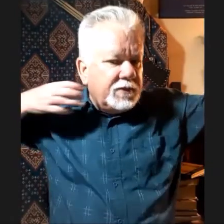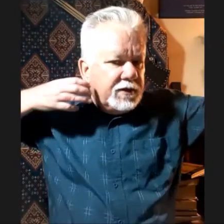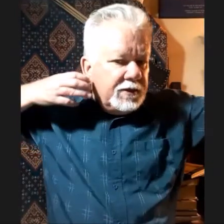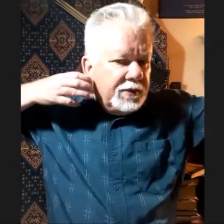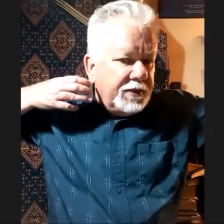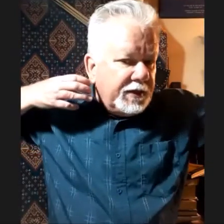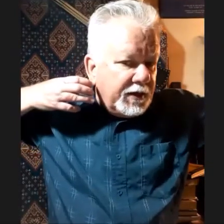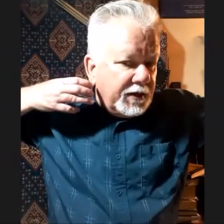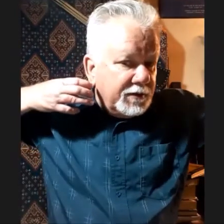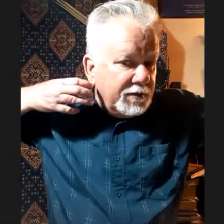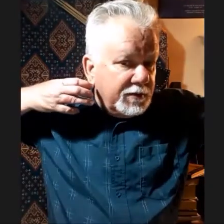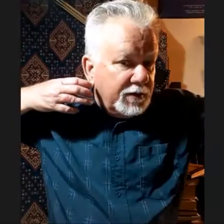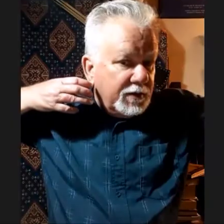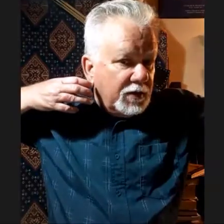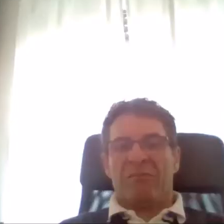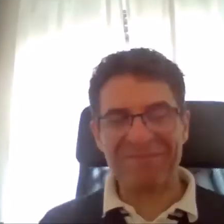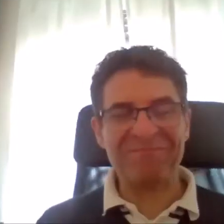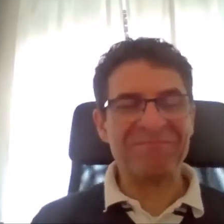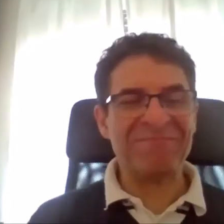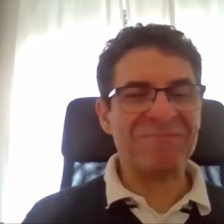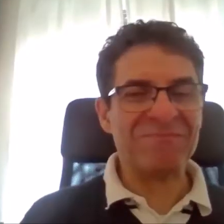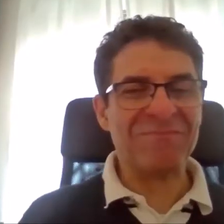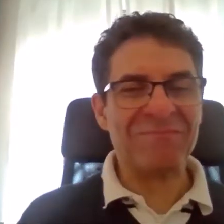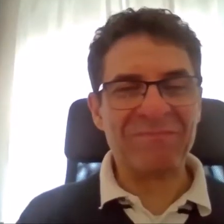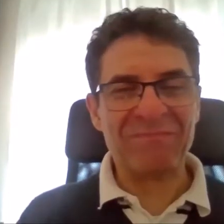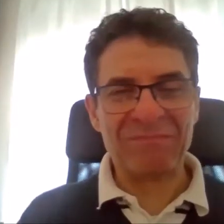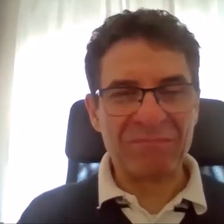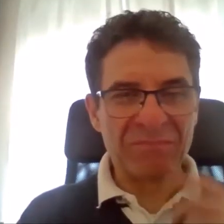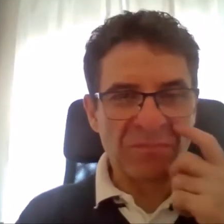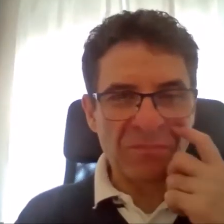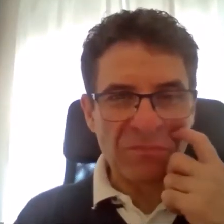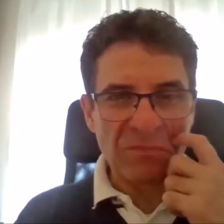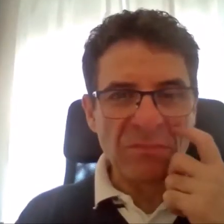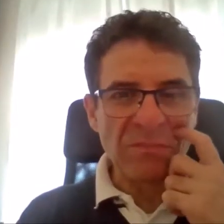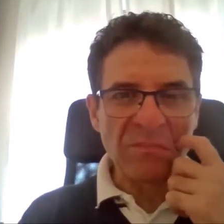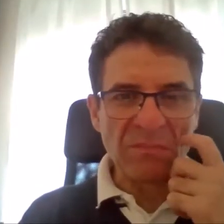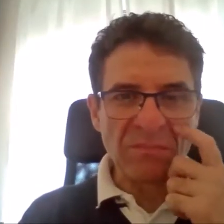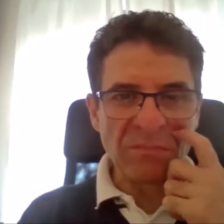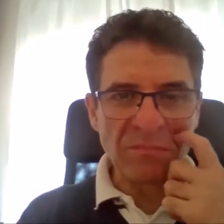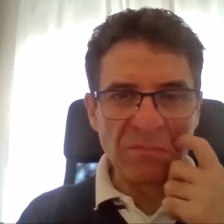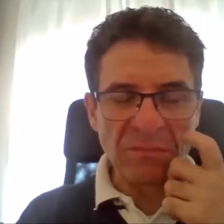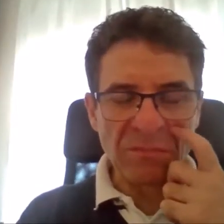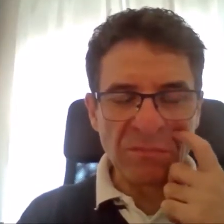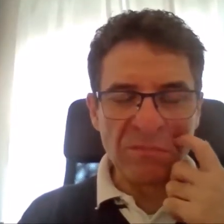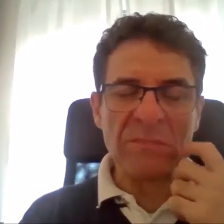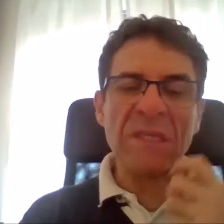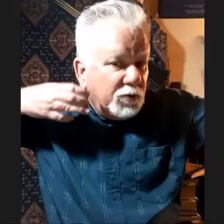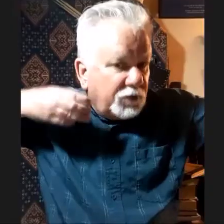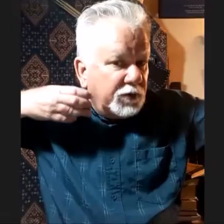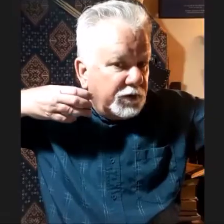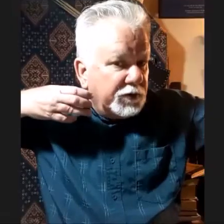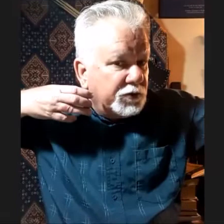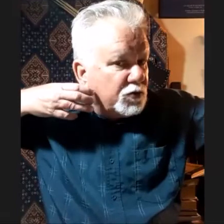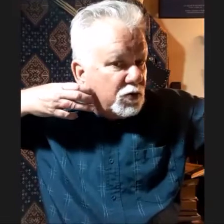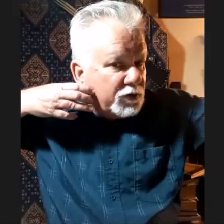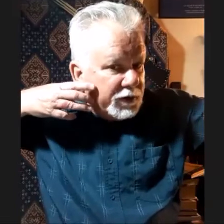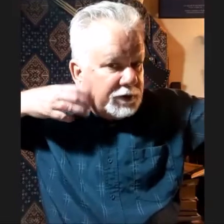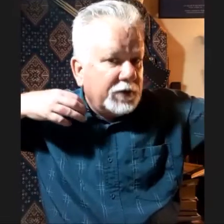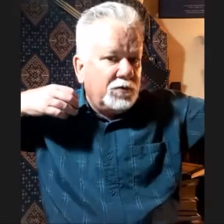They're there. Yes. Which is about the optimum place with a three finger draw. So you don't